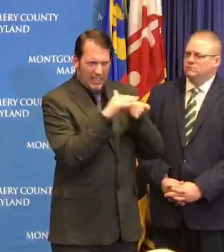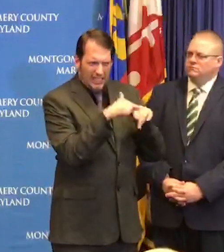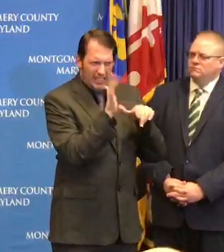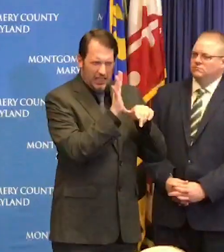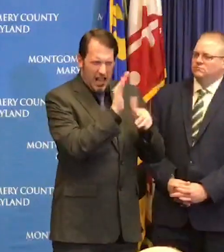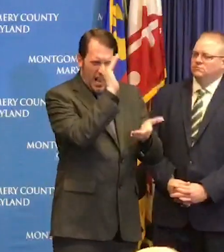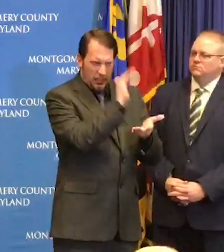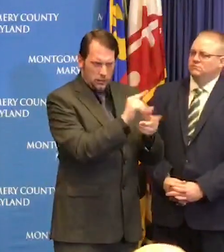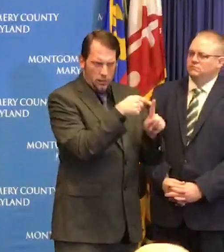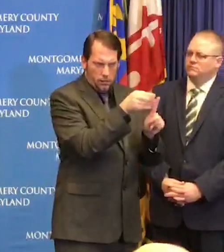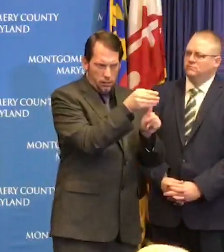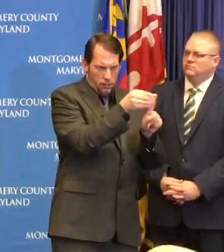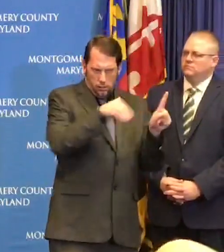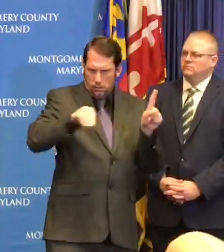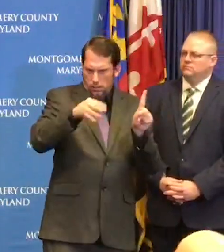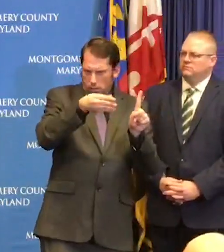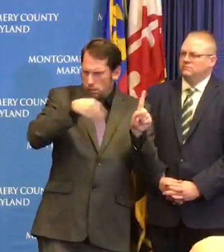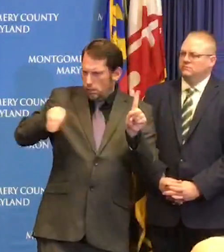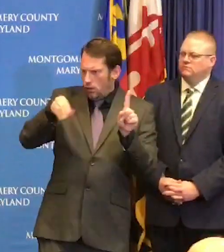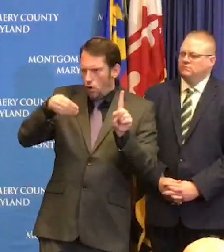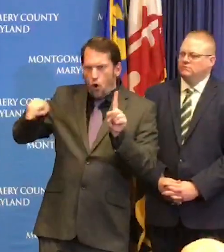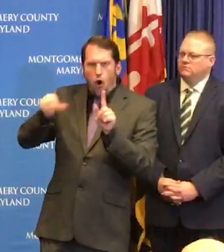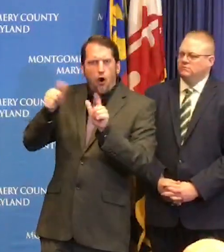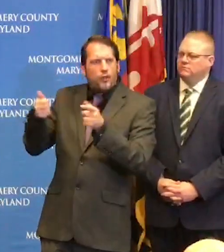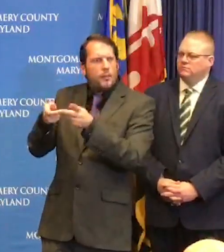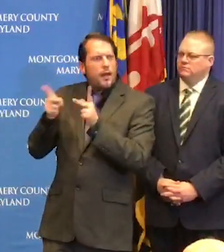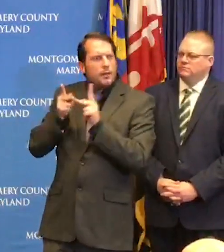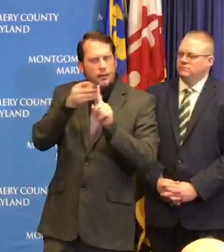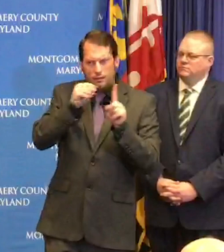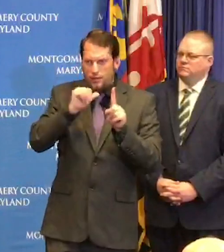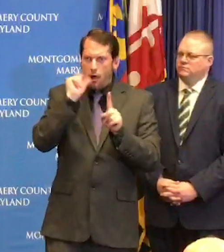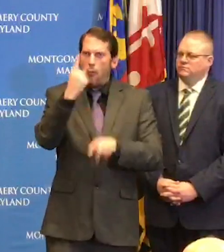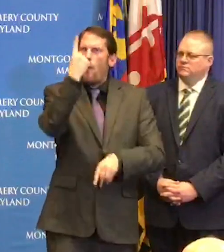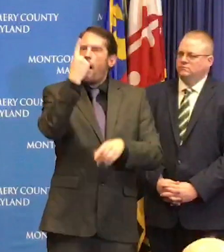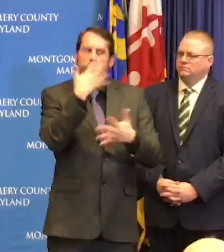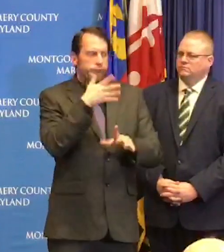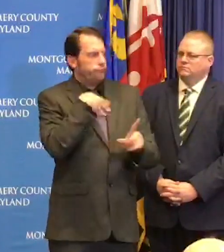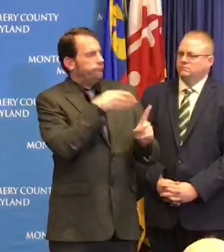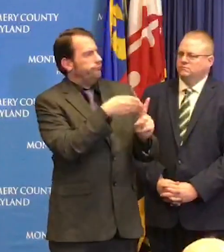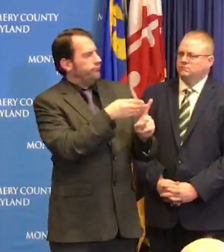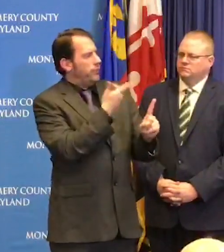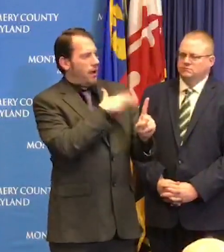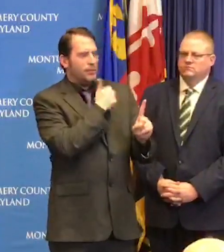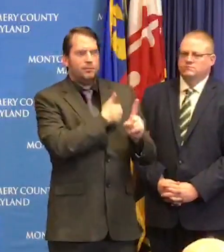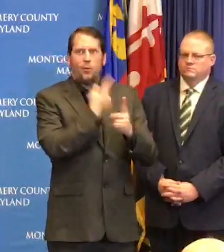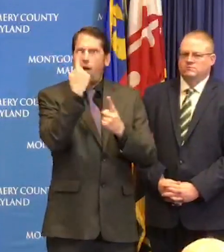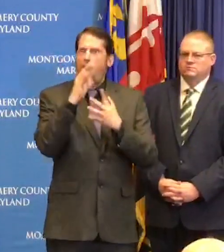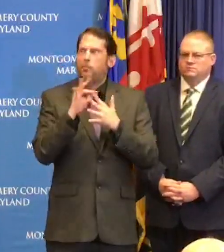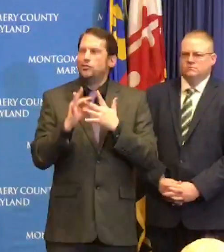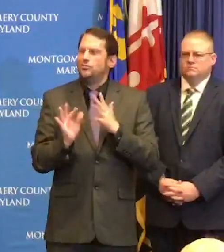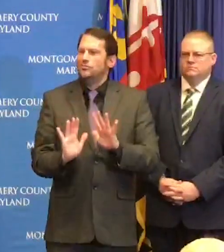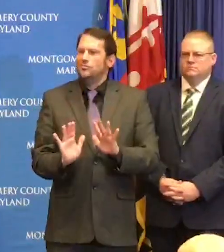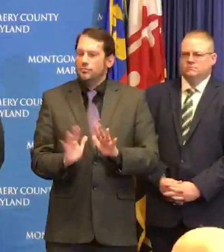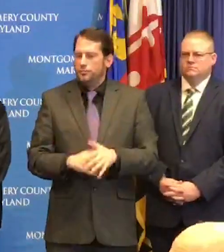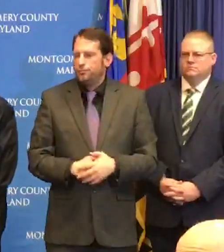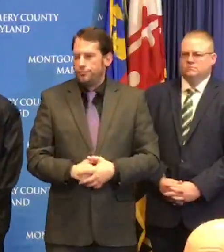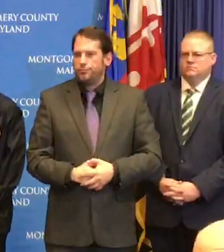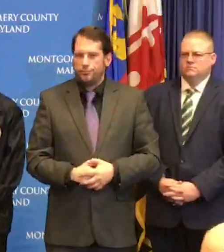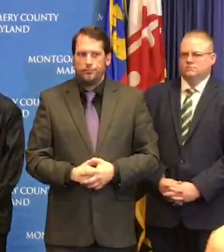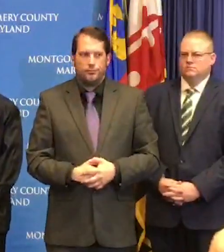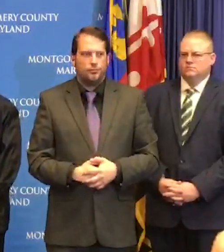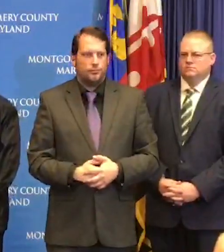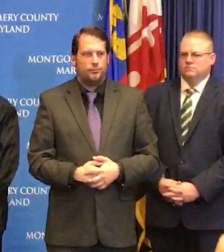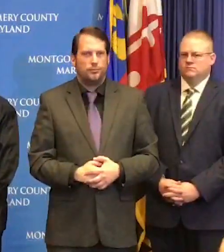utilizing the emergency room as their source of screening and their source of medical treatment does the county have an